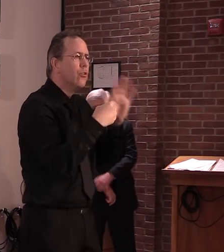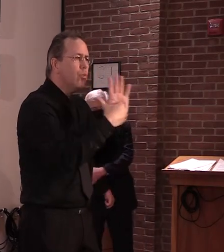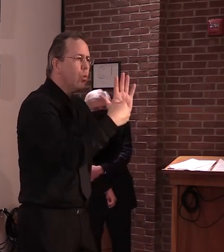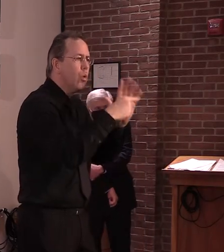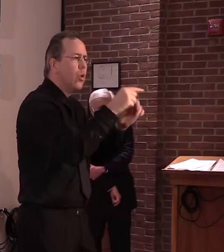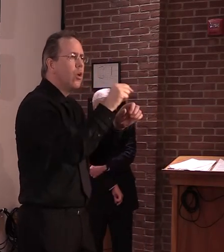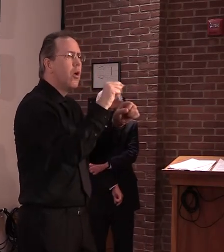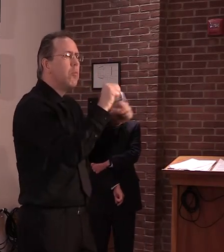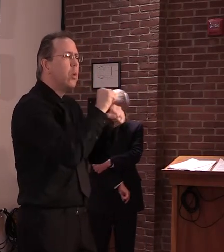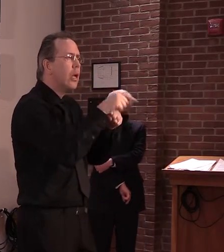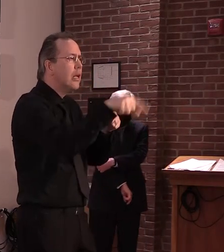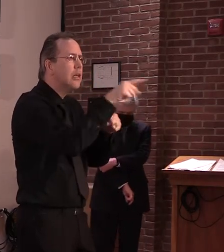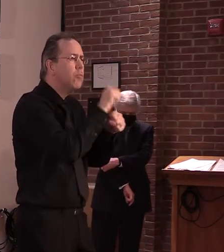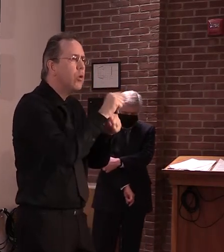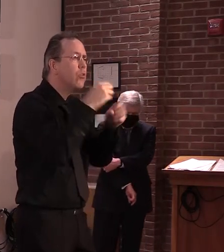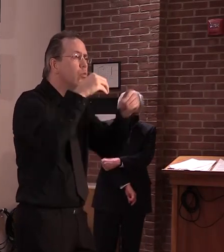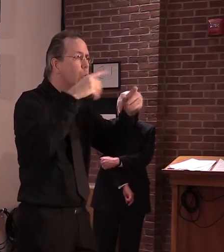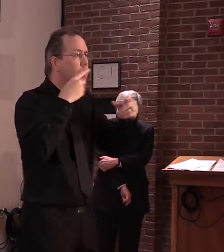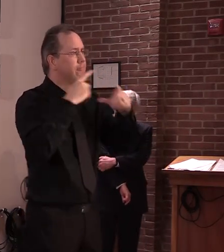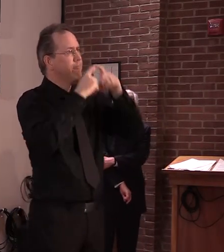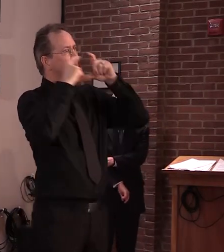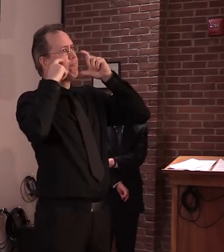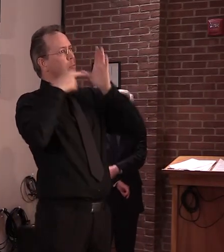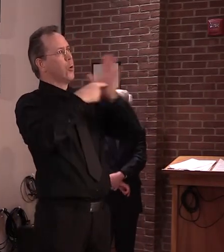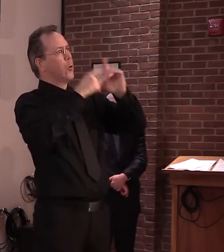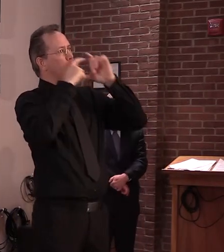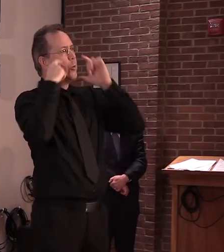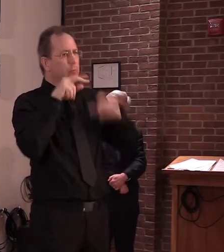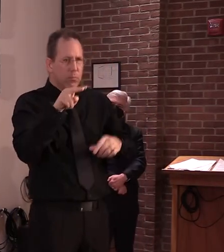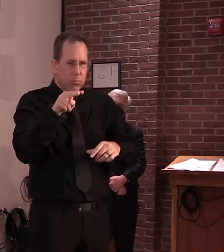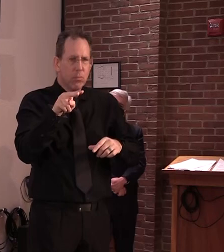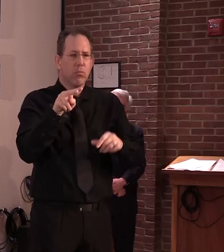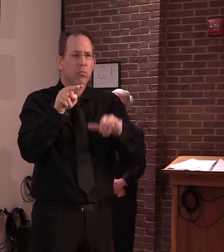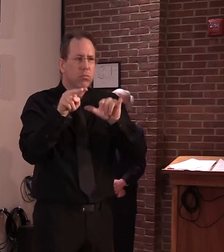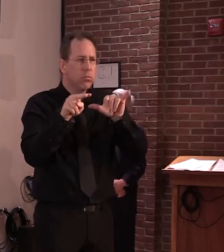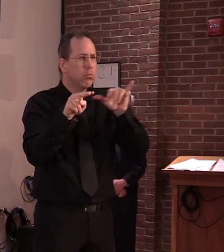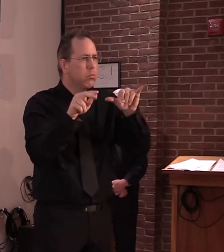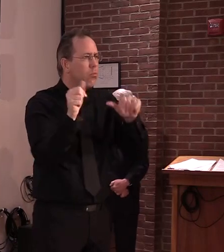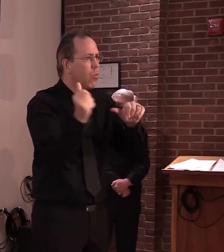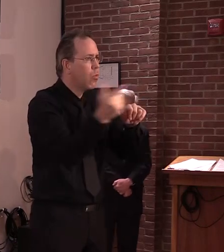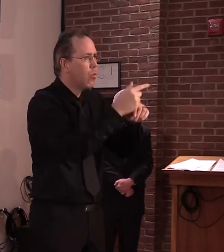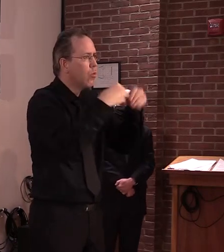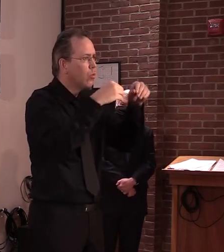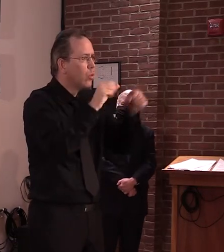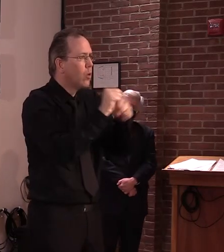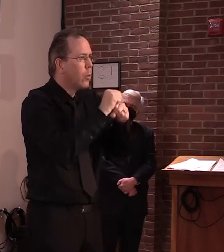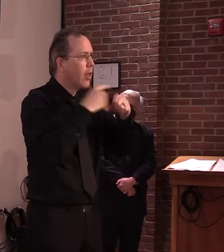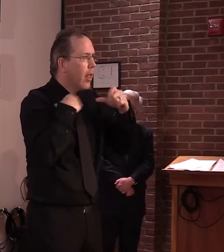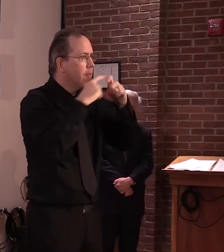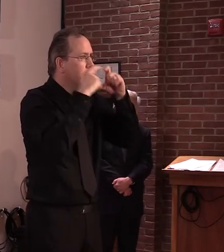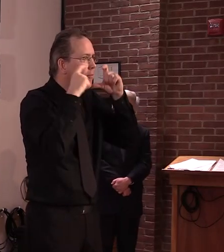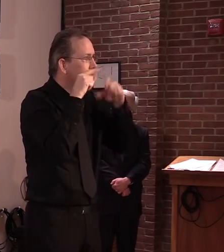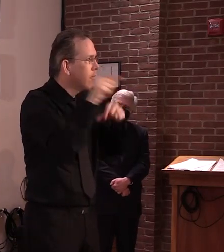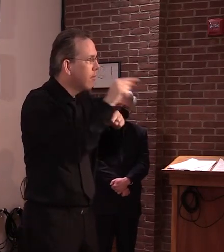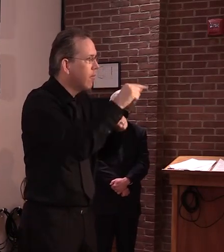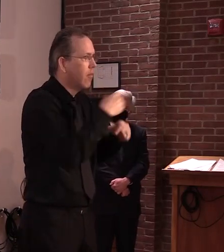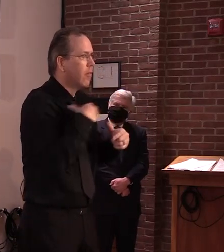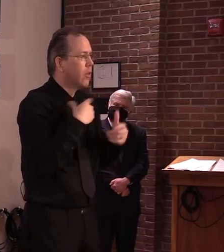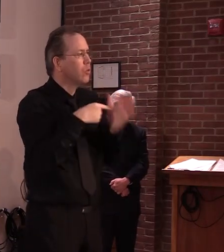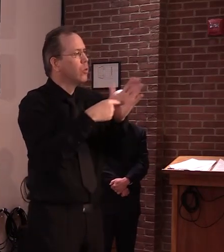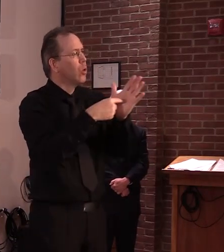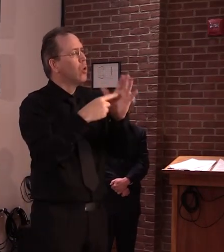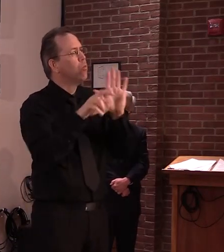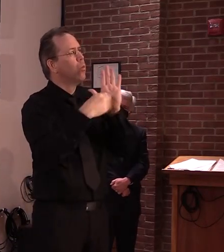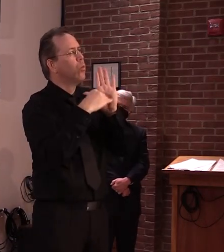over the employees and so forth. It's not a step I want to take forcing Vermonters to take this step to